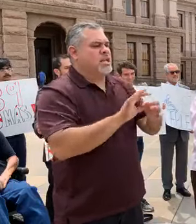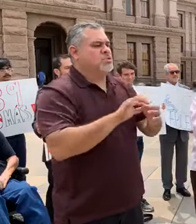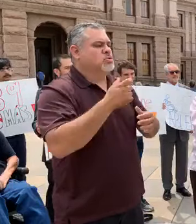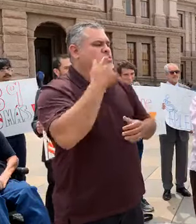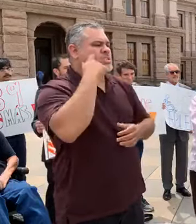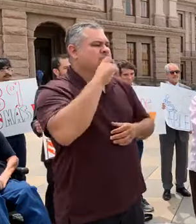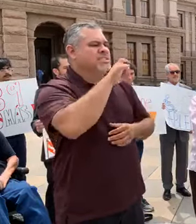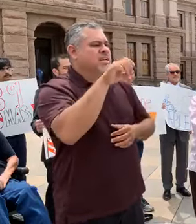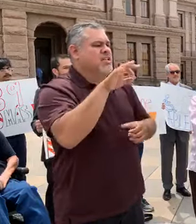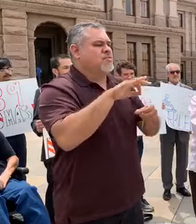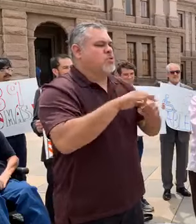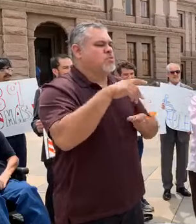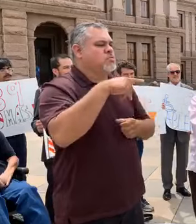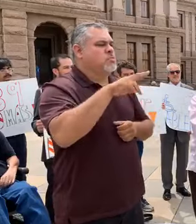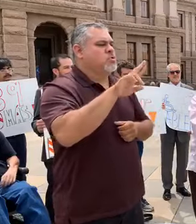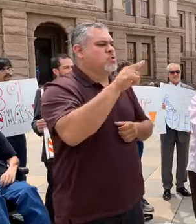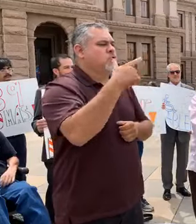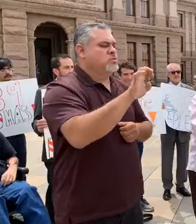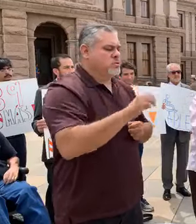voter purge.